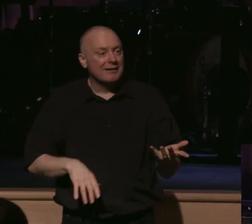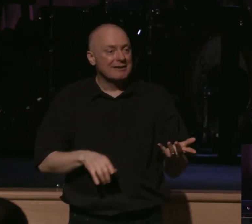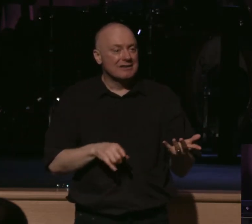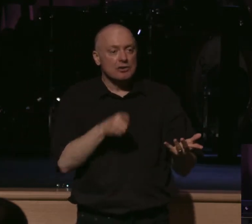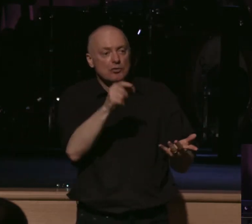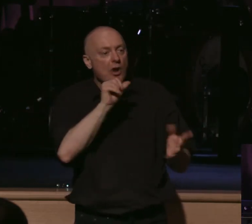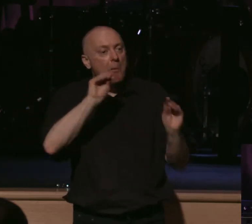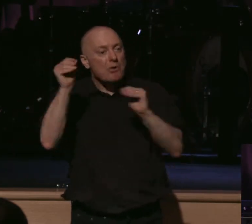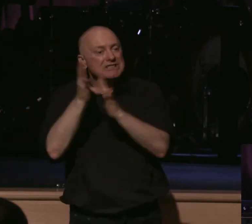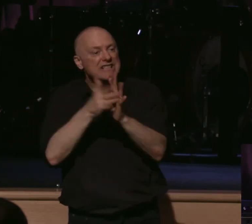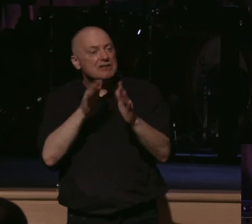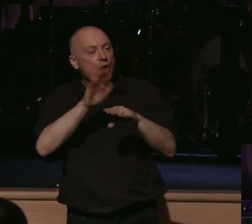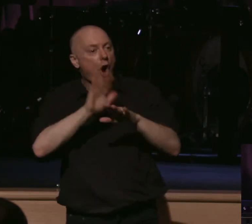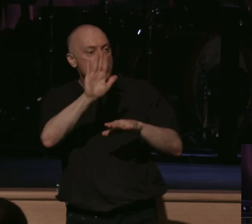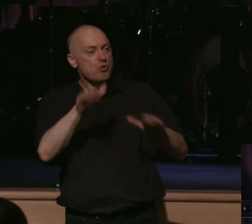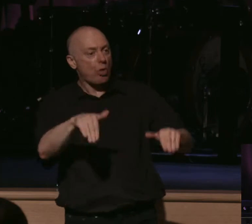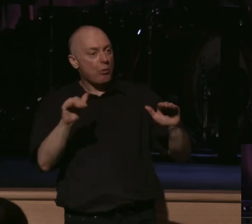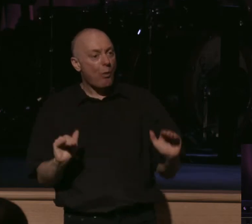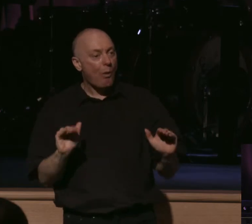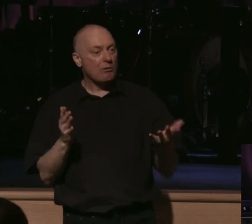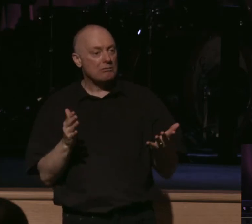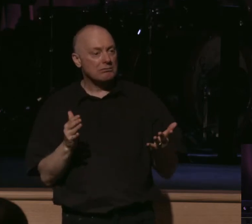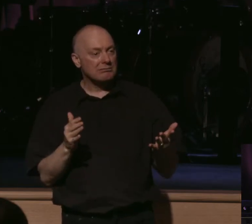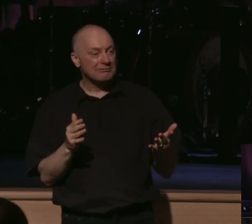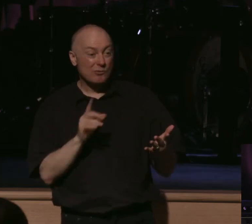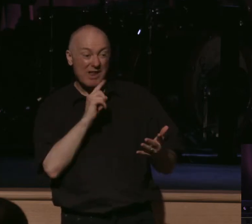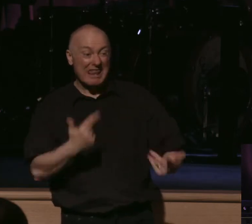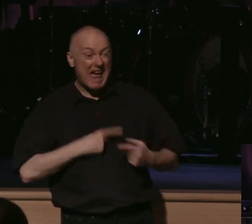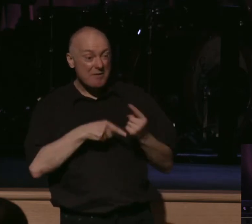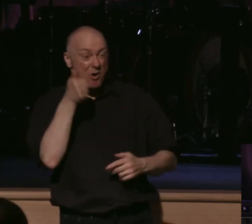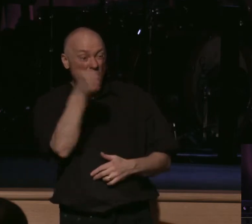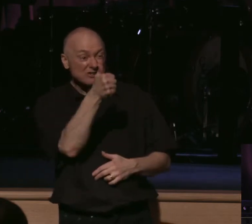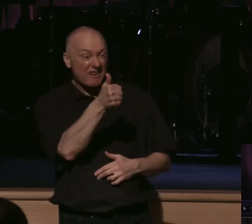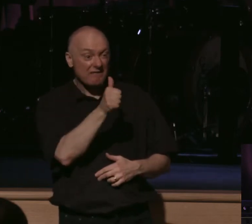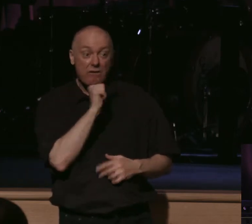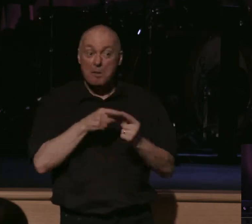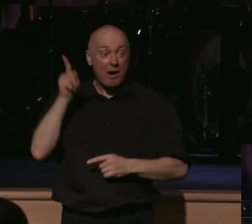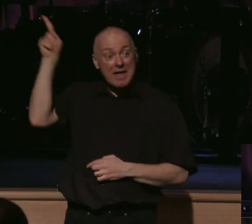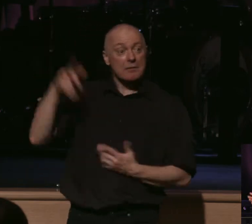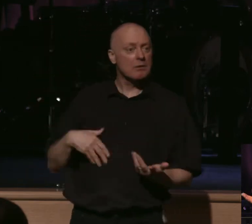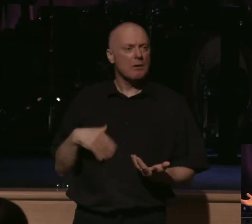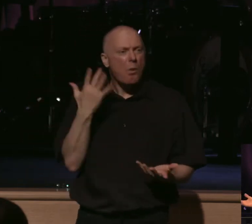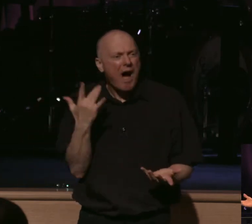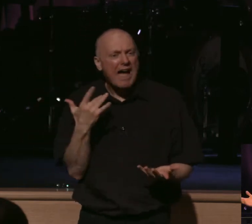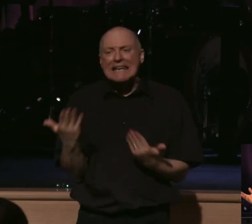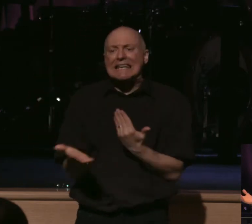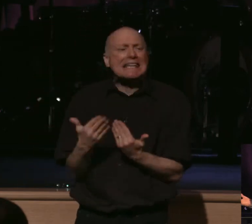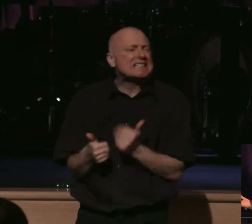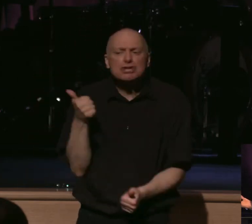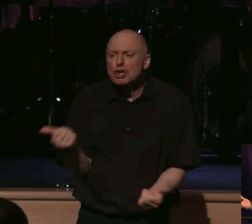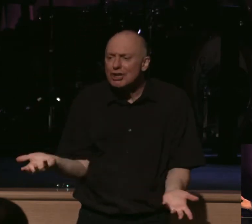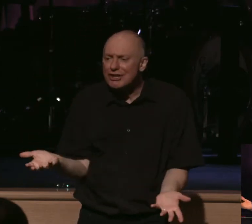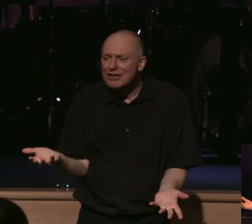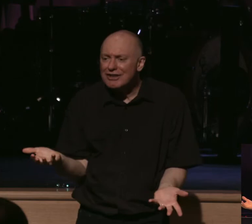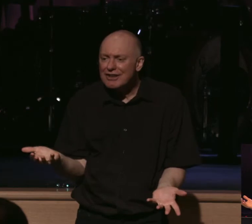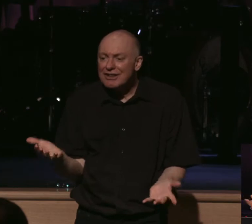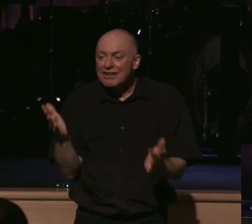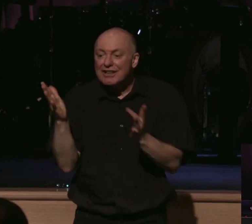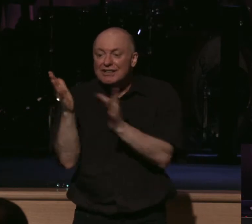throne. And therefore, life is actually about you as opposed to Christ. Why? Because it's easier. It's just flat out easier. But Jesus says